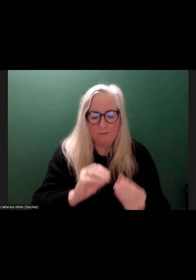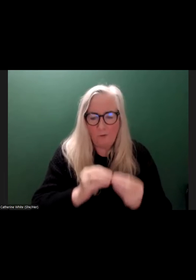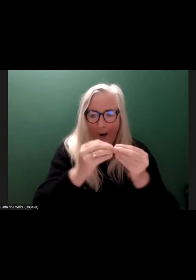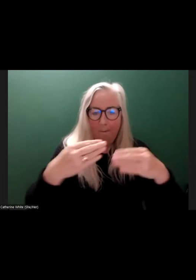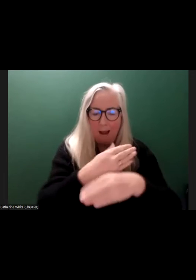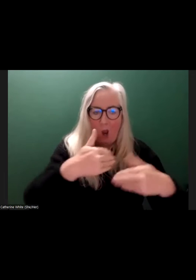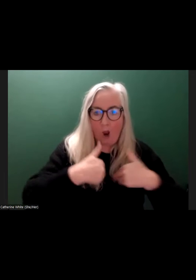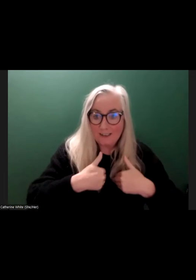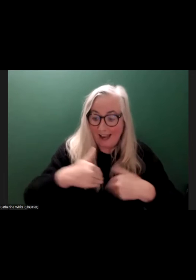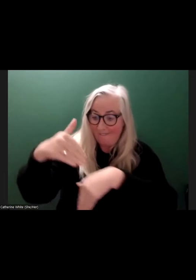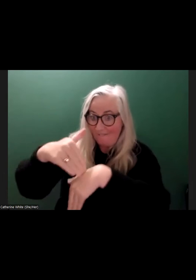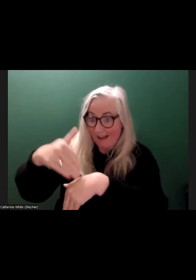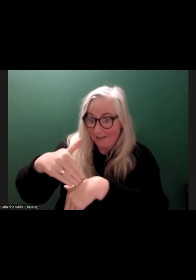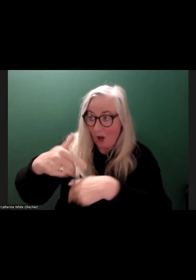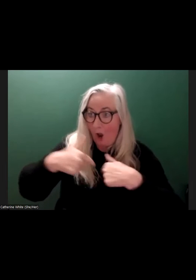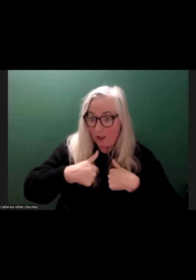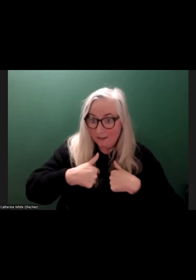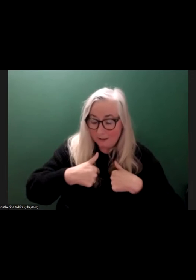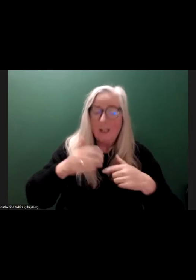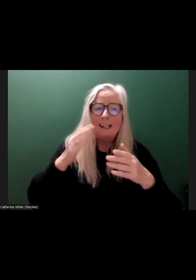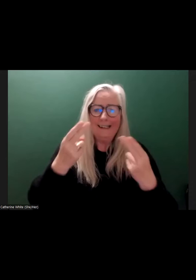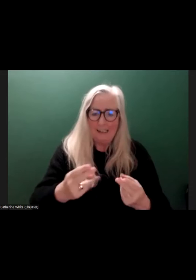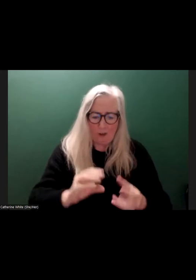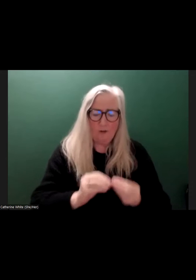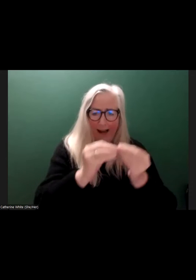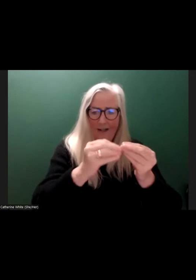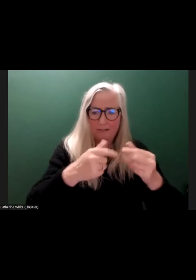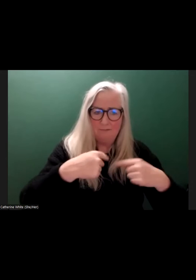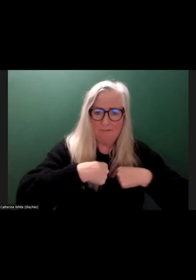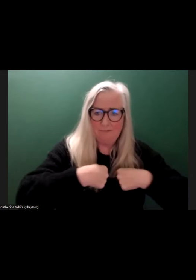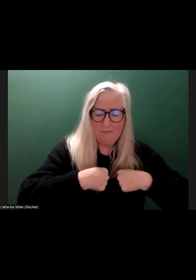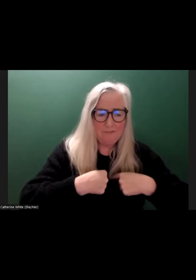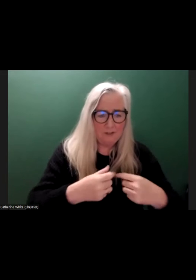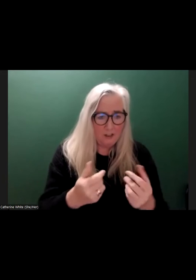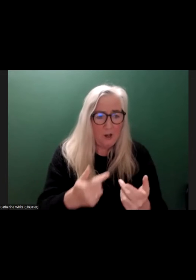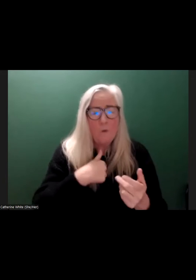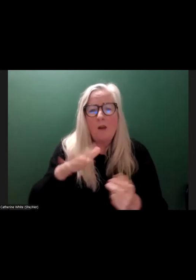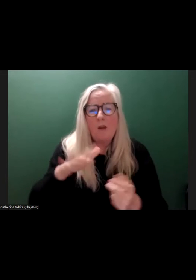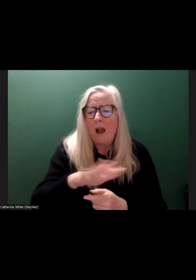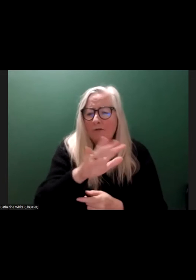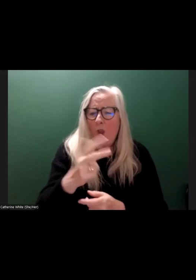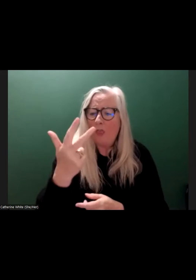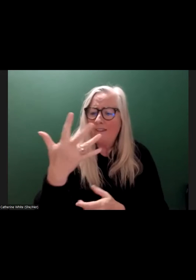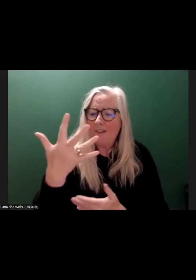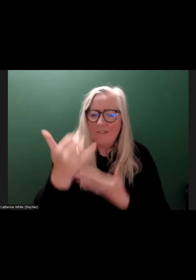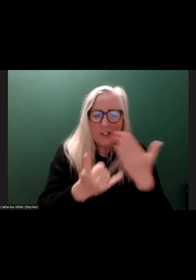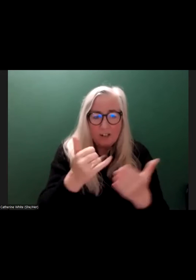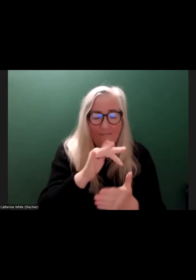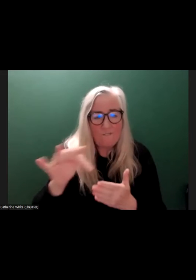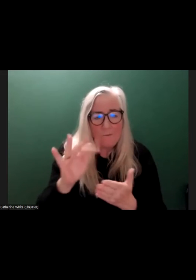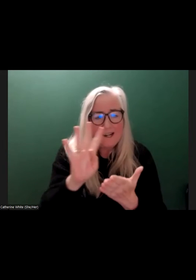affects us, so it needs to be shaped by us. And we've been around for 35 years, since the